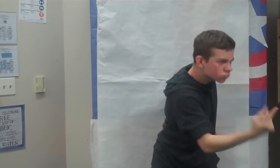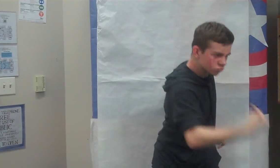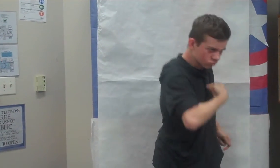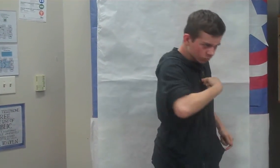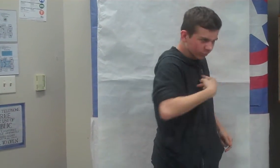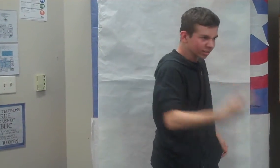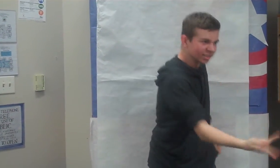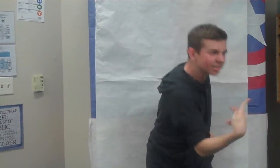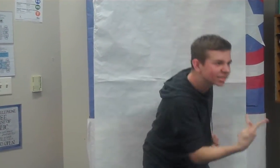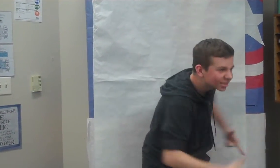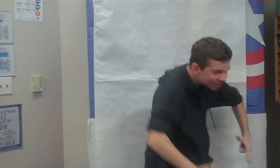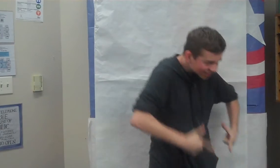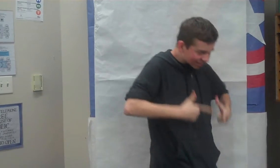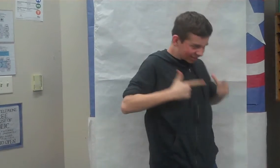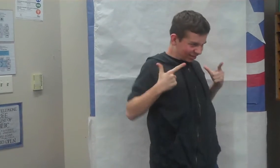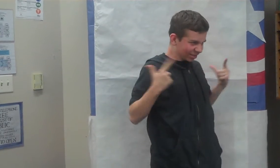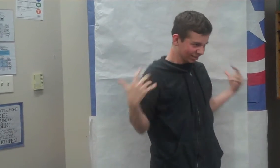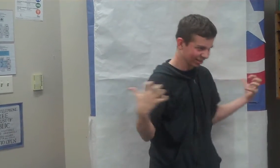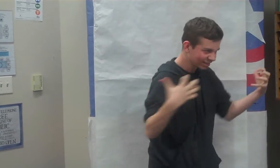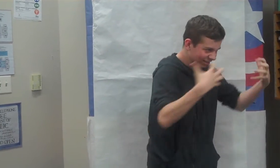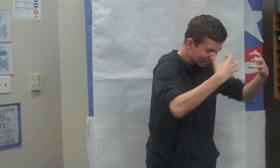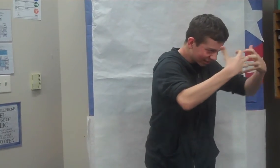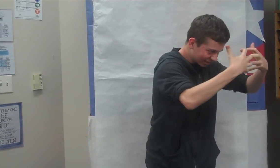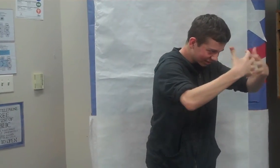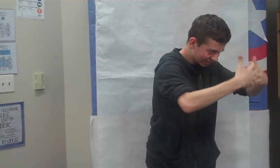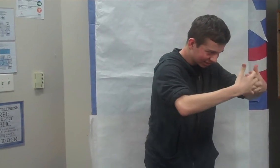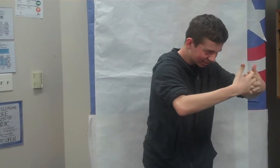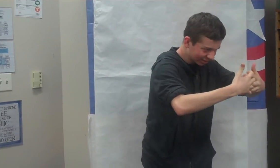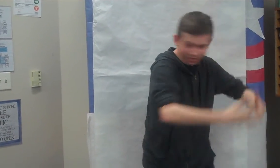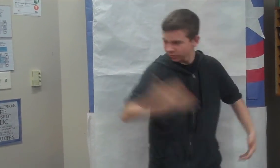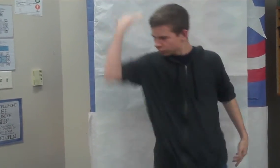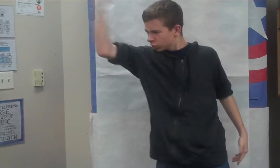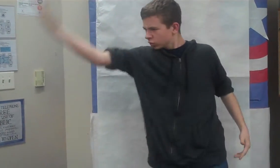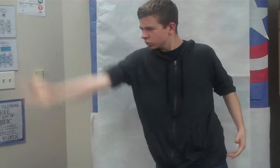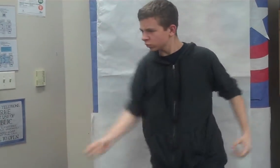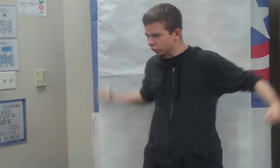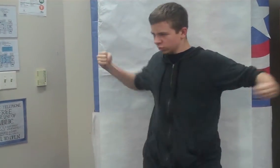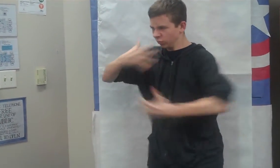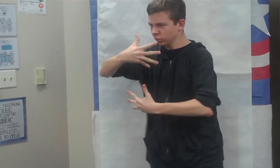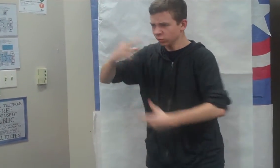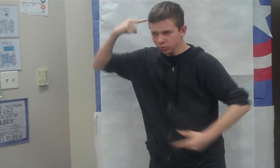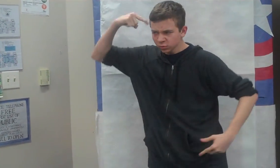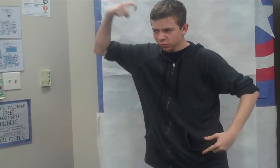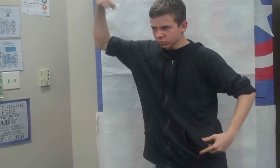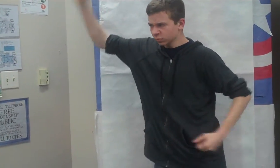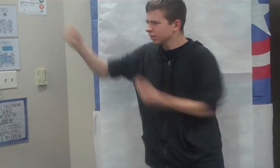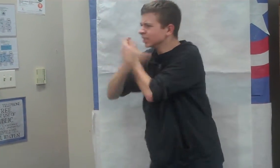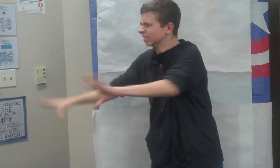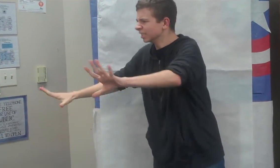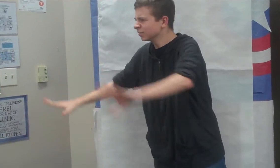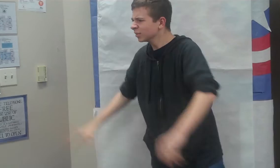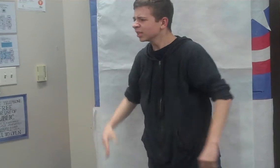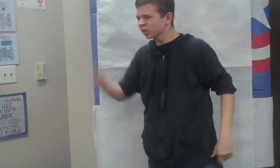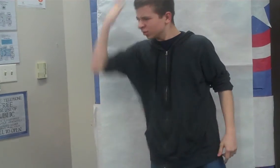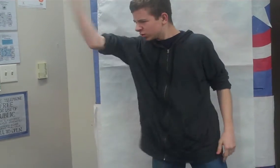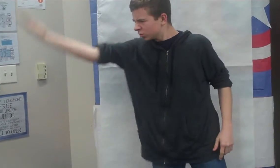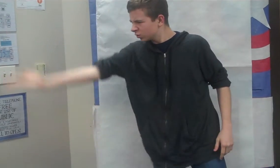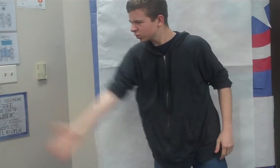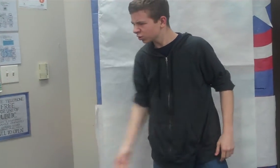in the mirror All that you live, I will still be here All that you are is the end of a nightmare All that